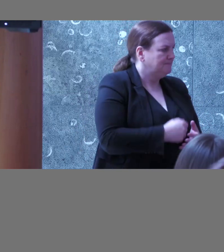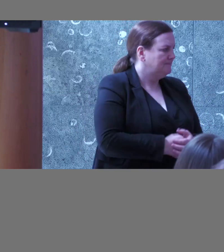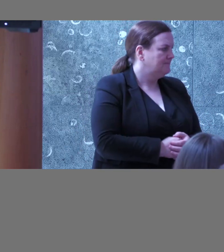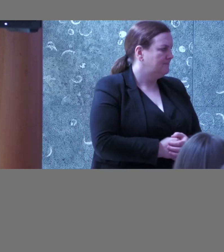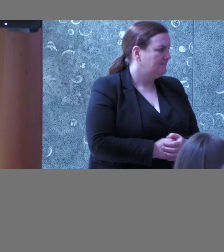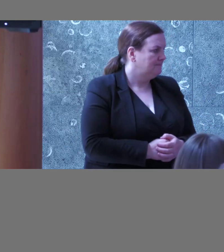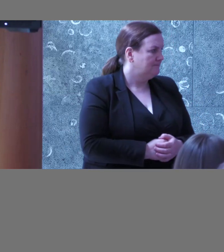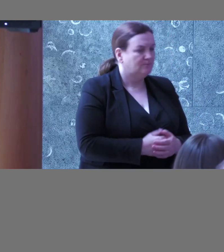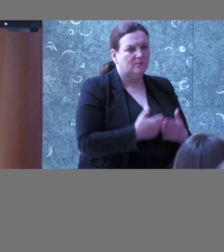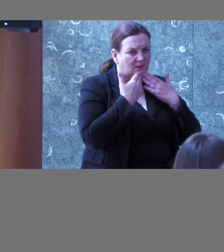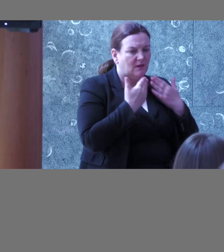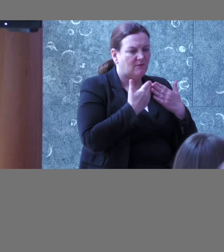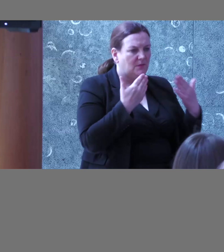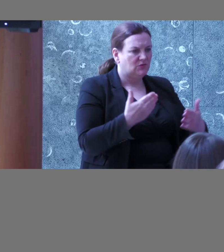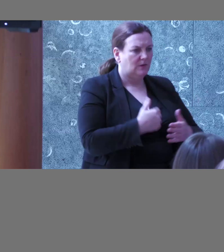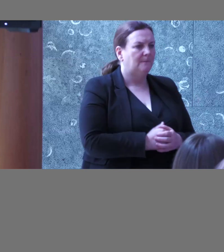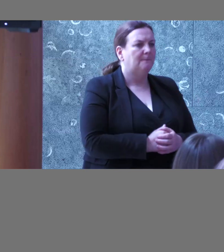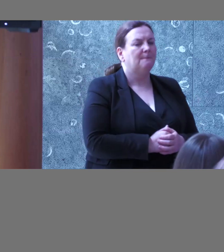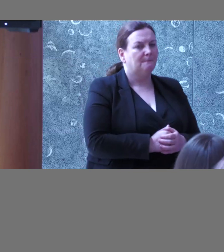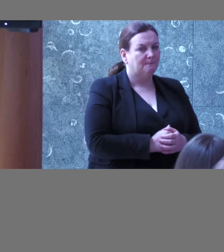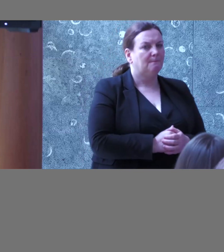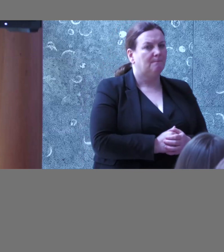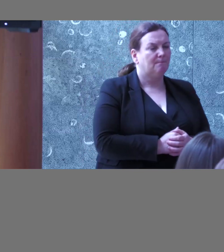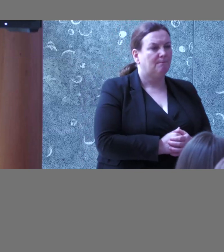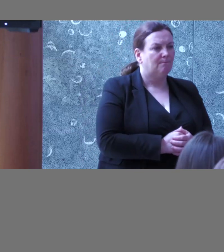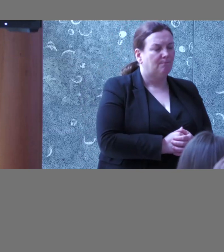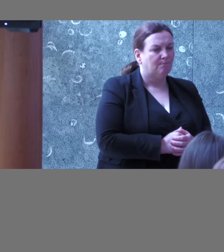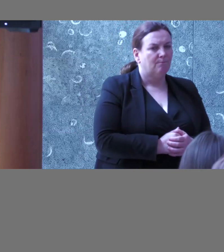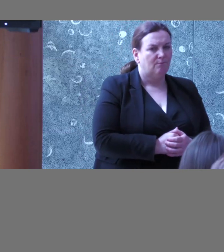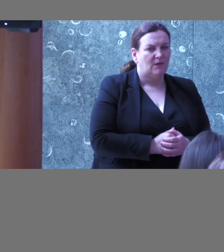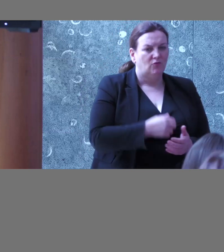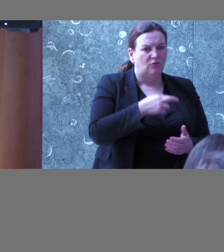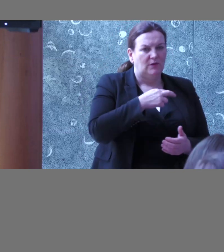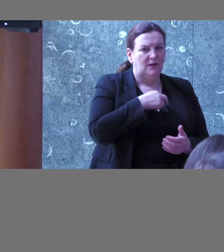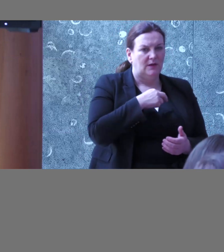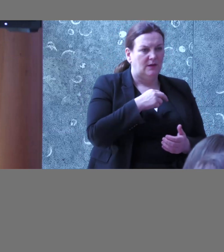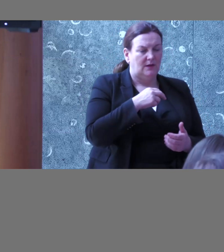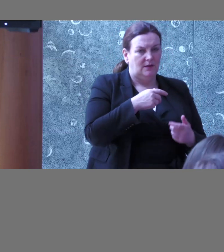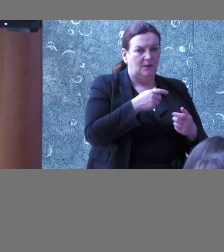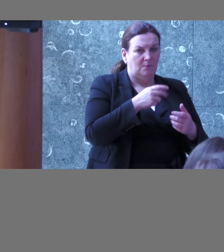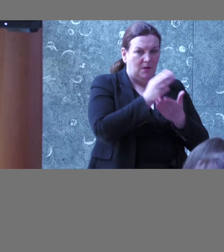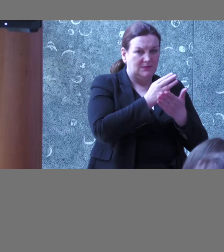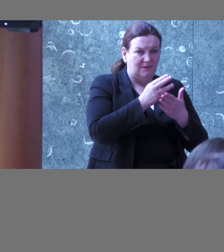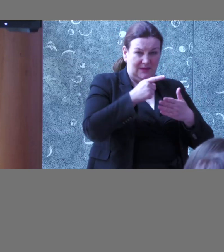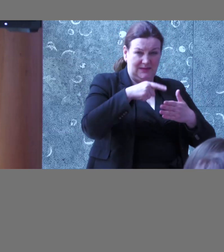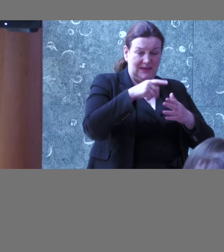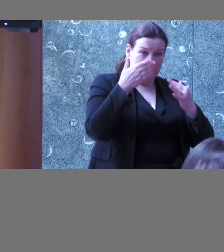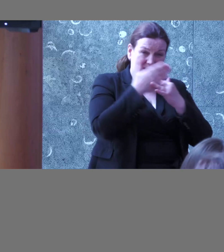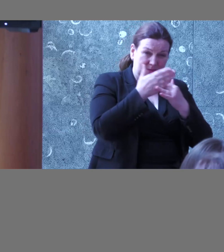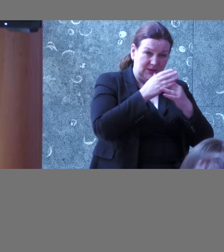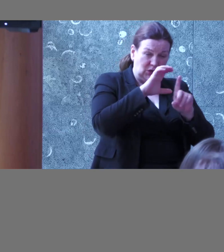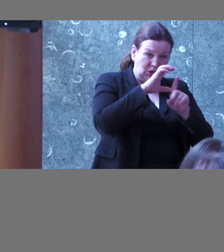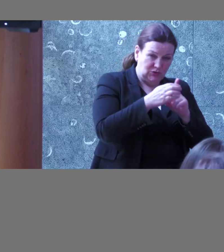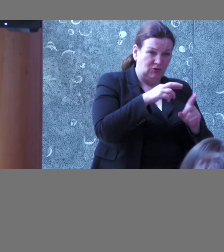That is very much. It is extended part of this accessibility culture, isn't it? It's going even